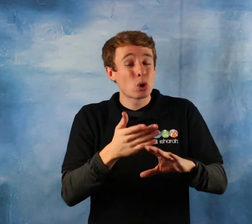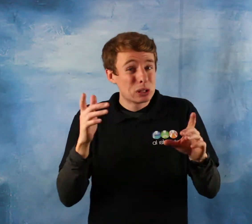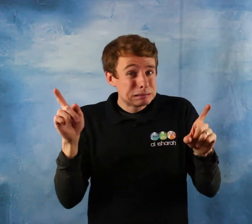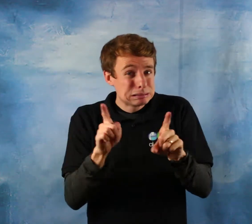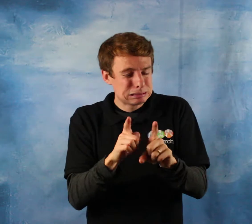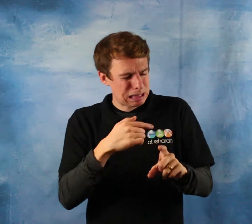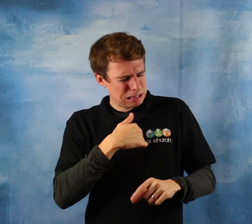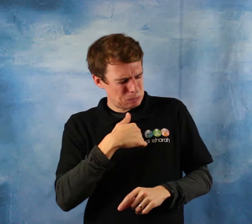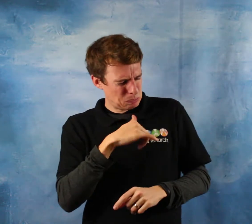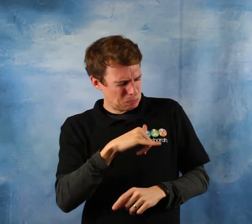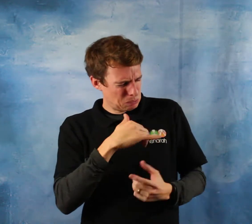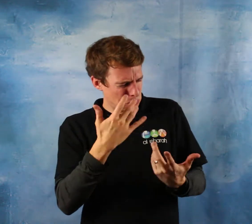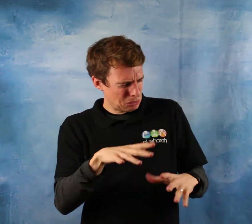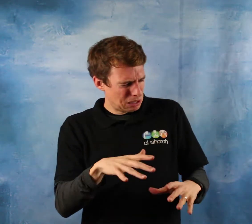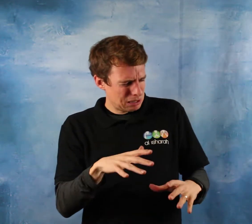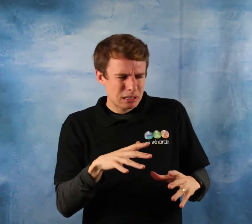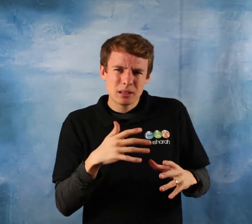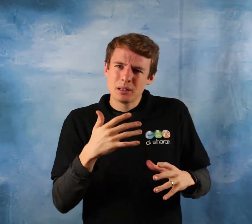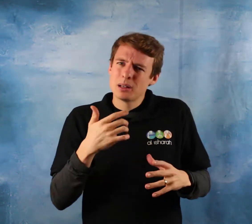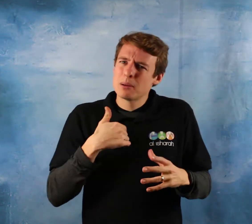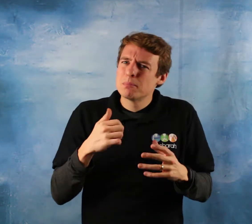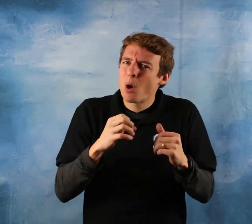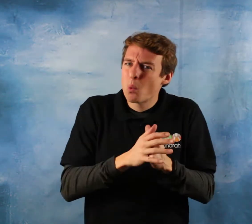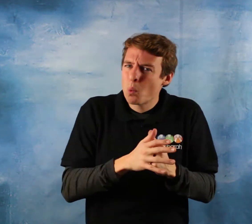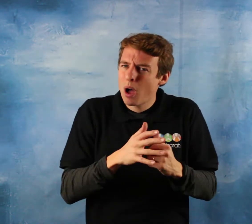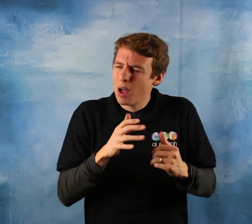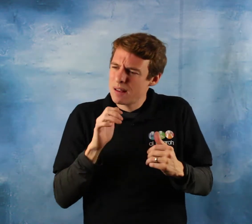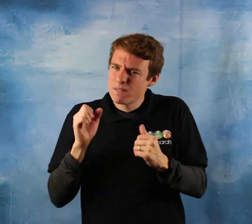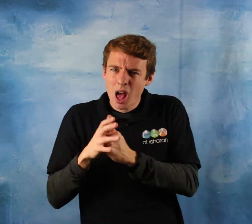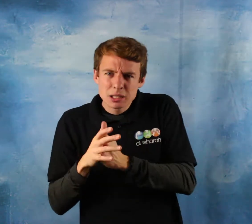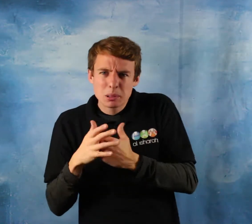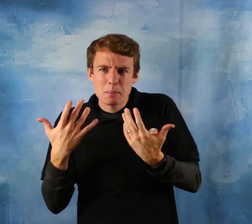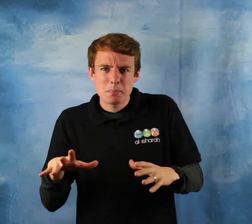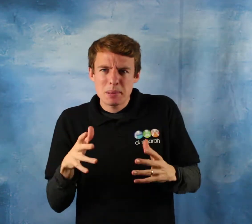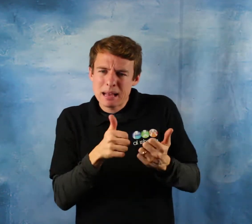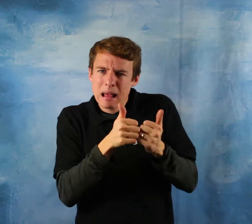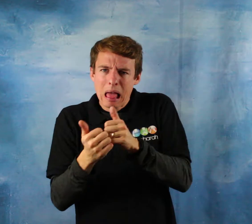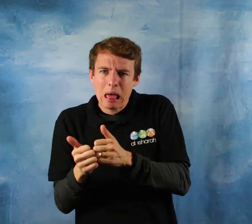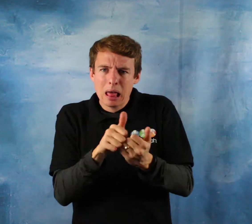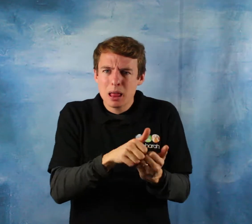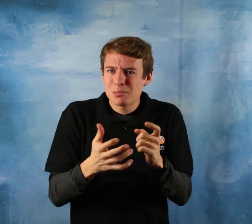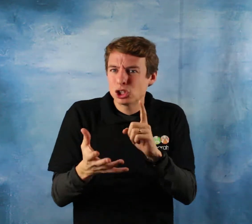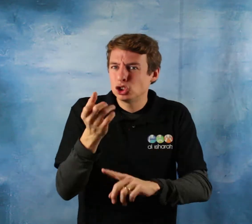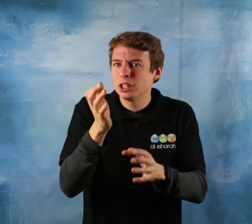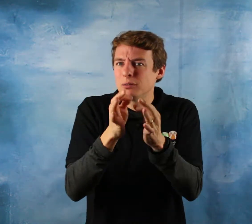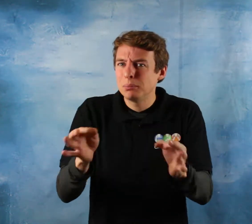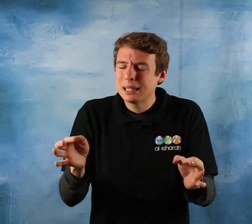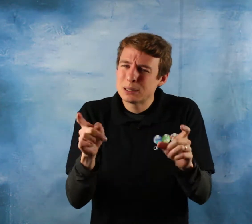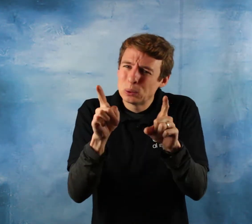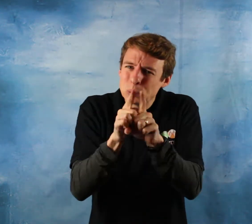women he says sallallahu alayhi wasallam khayrukum khayrukum li ahlih wa ana khayrukum li ahlih the best of you are the best towards